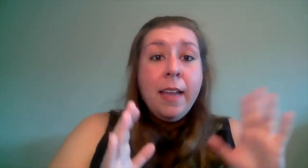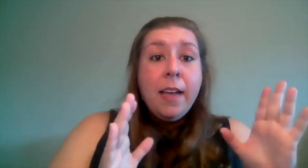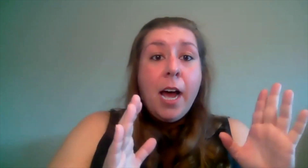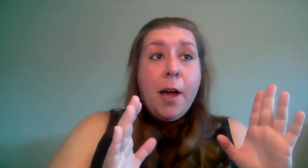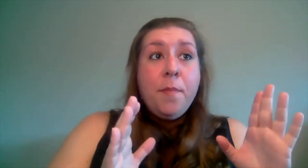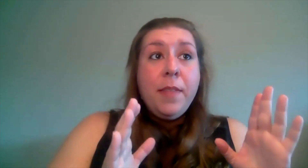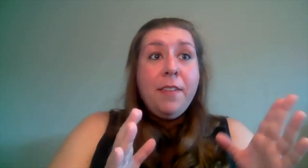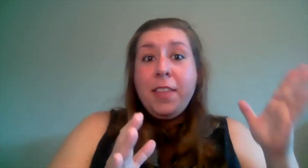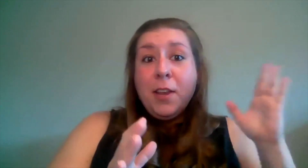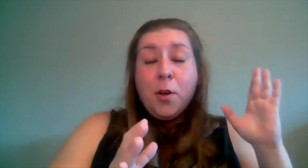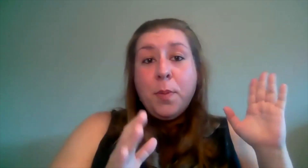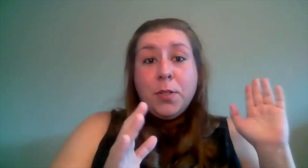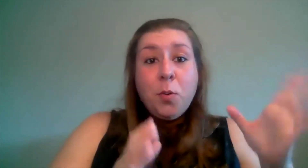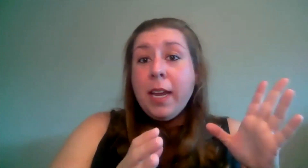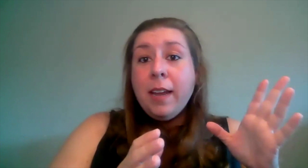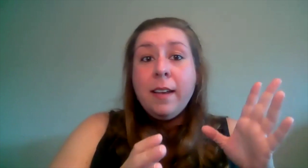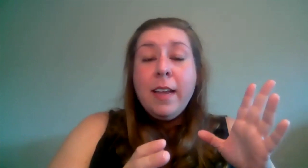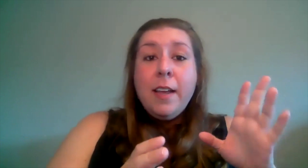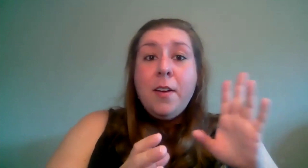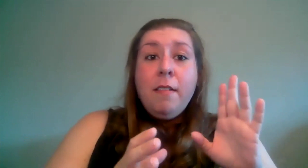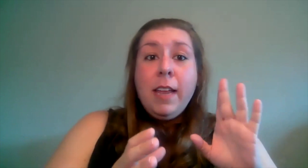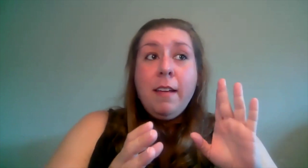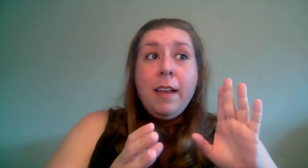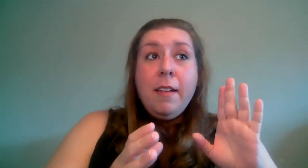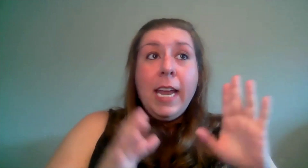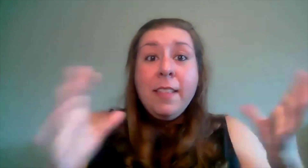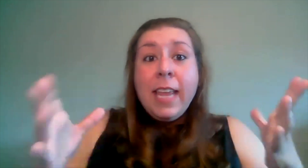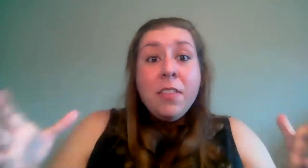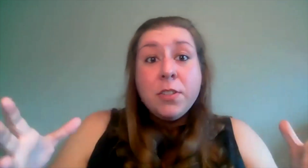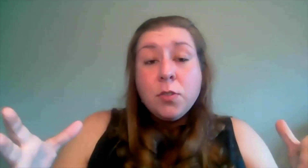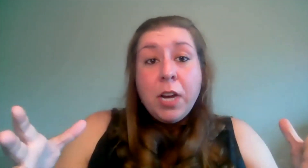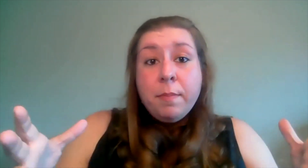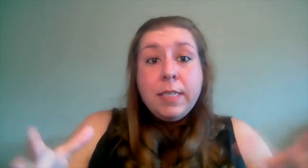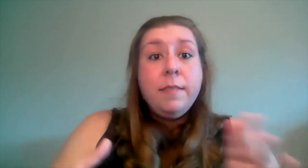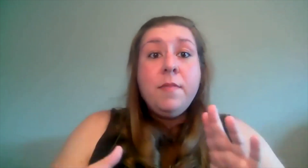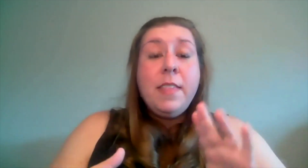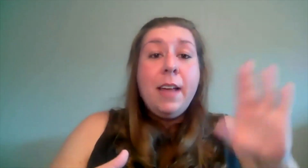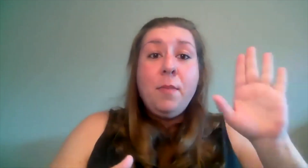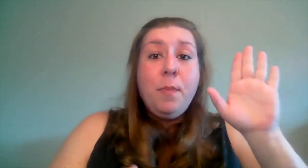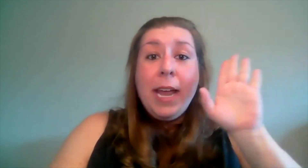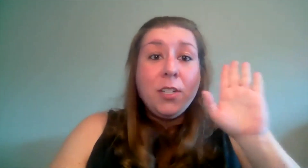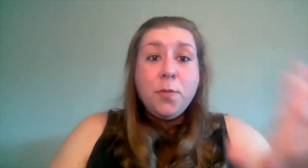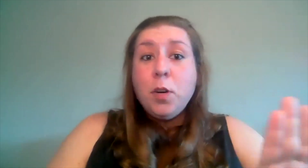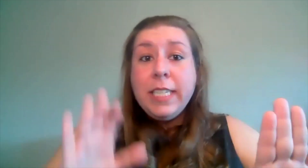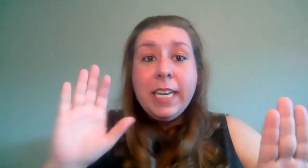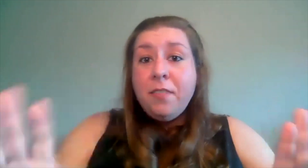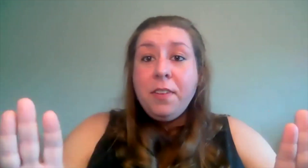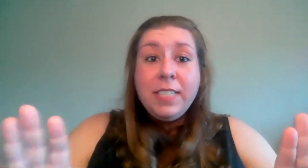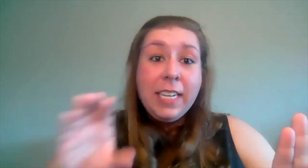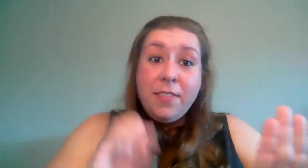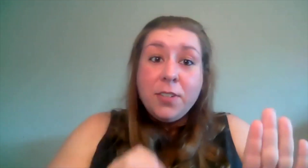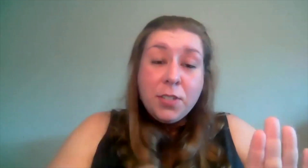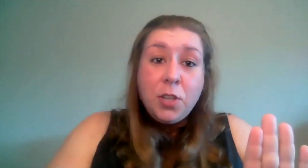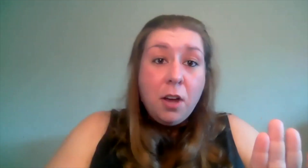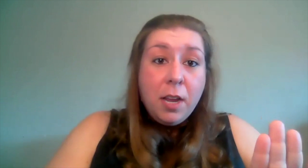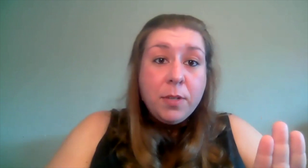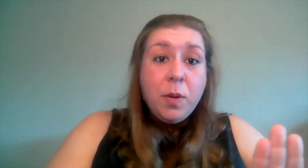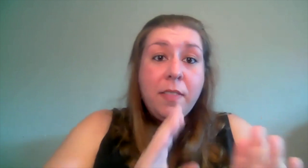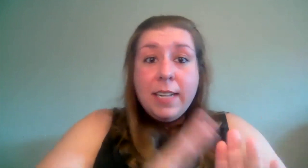um if you know between in in the script that page 14 and 15 if there's a song in between that